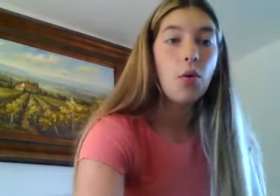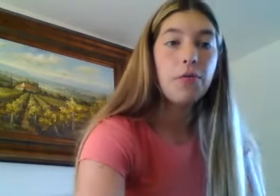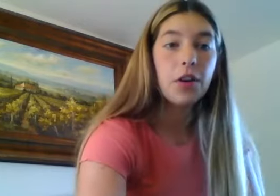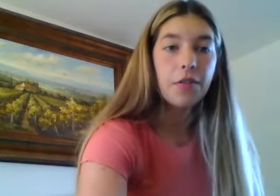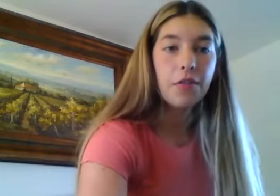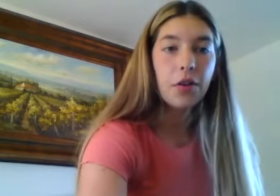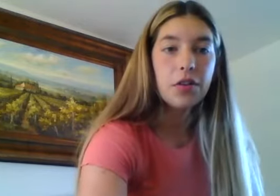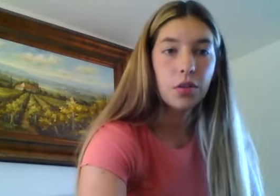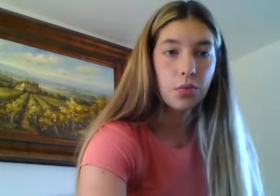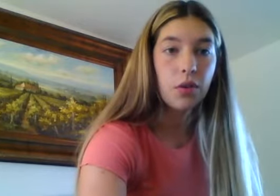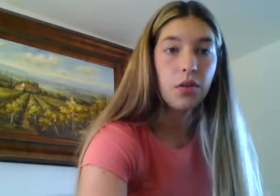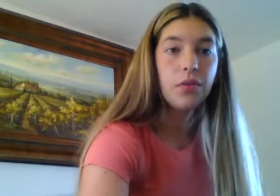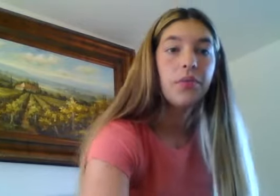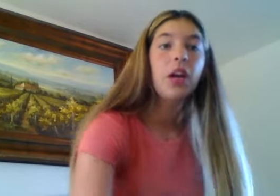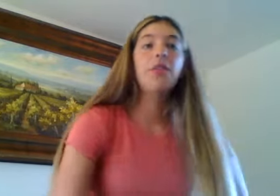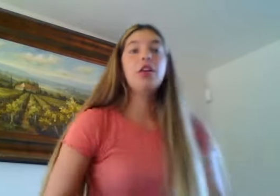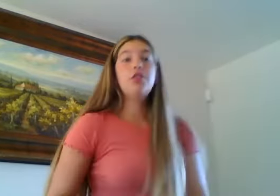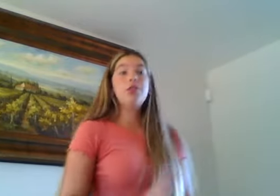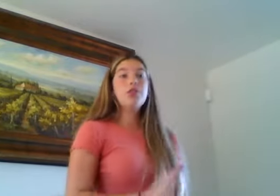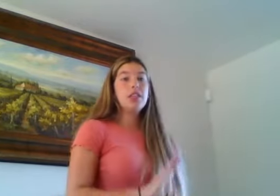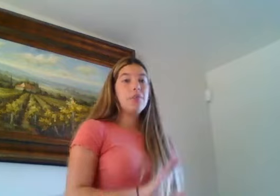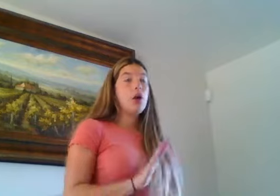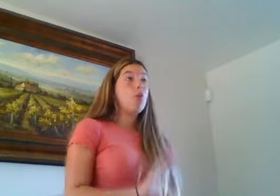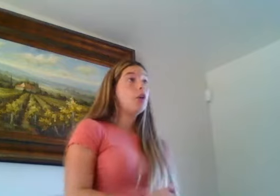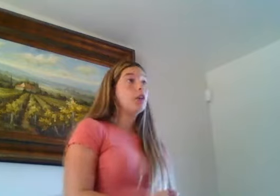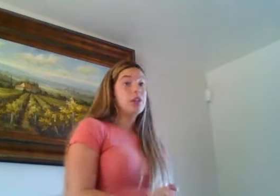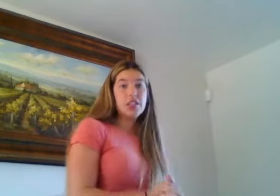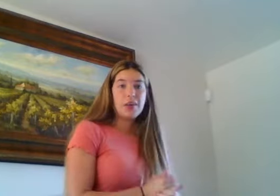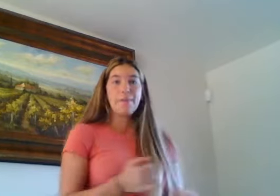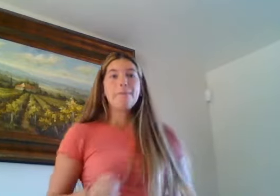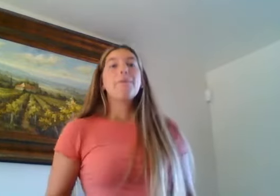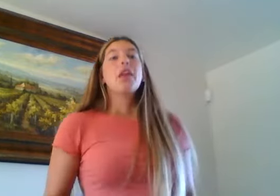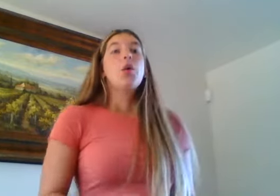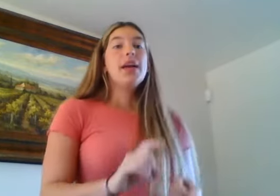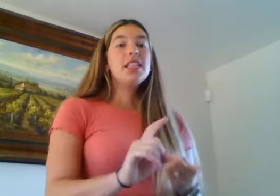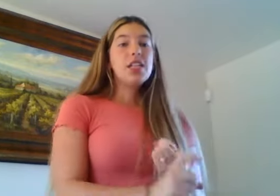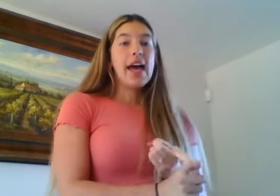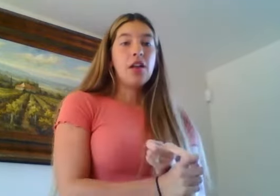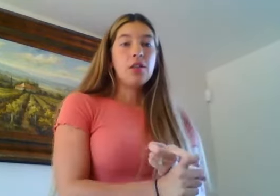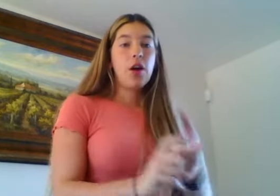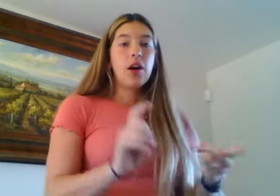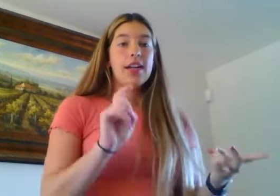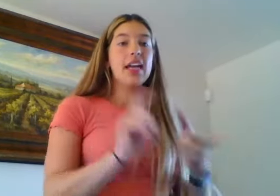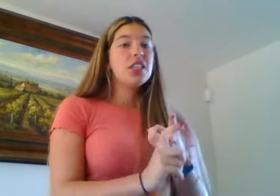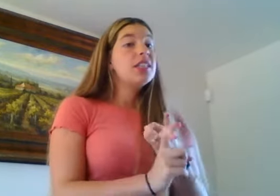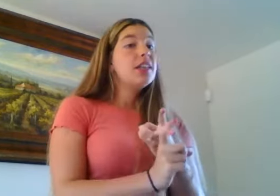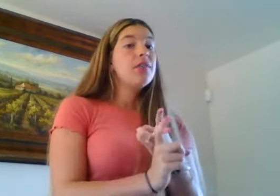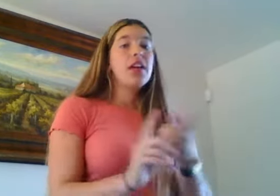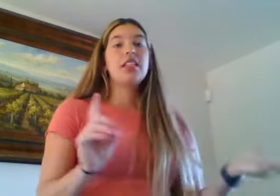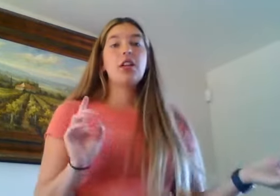for the first rule, for the two syllable words, when it's a noun or an adjective, it's gonna